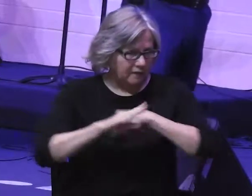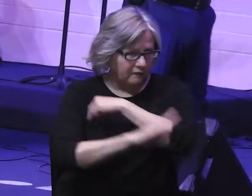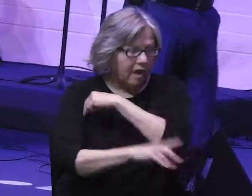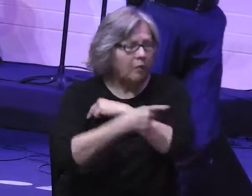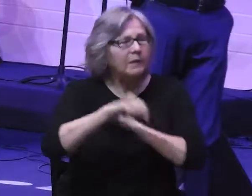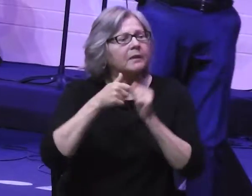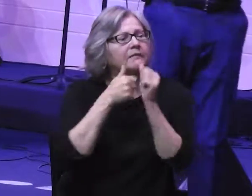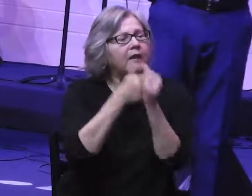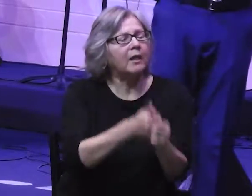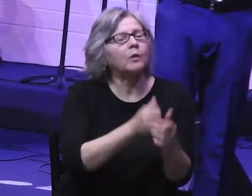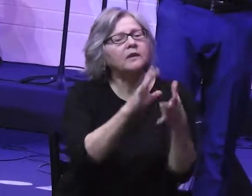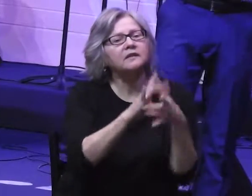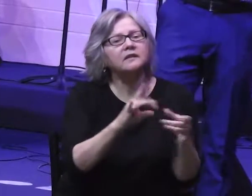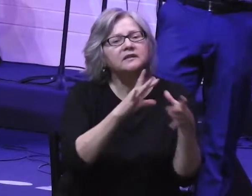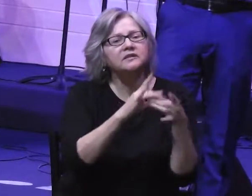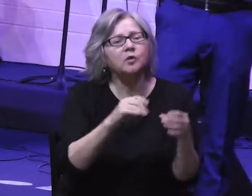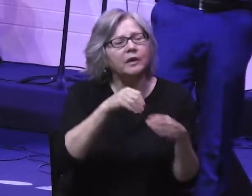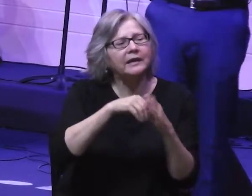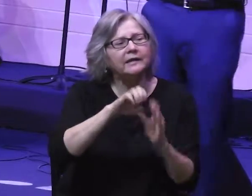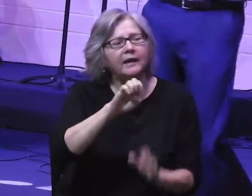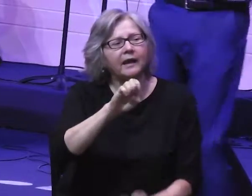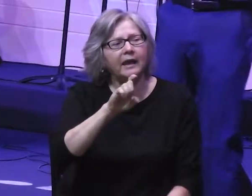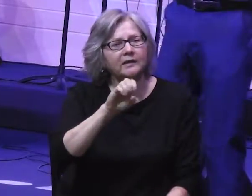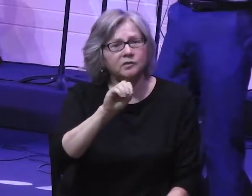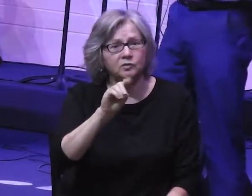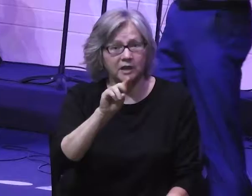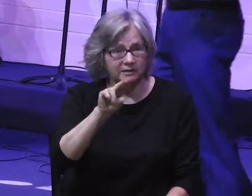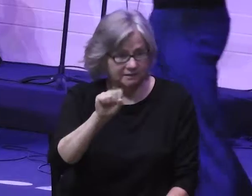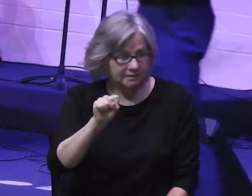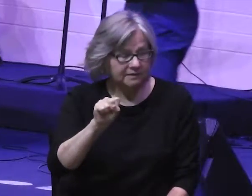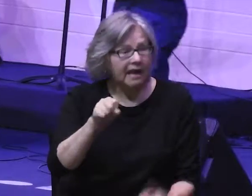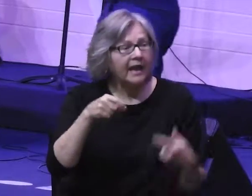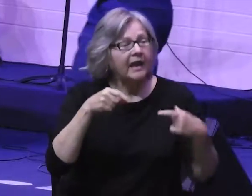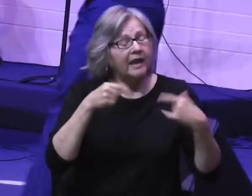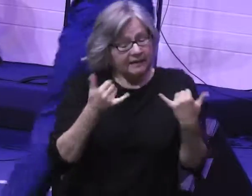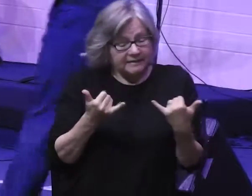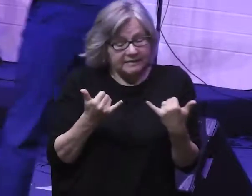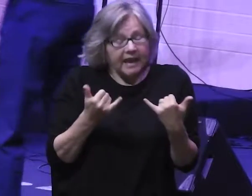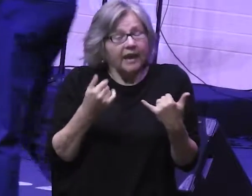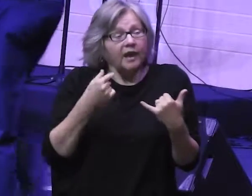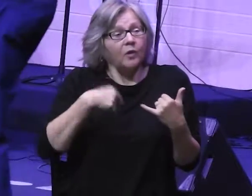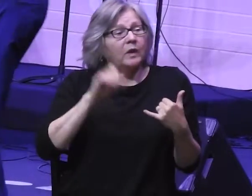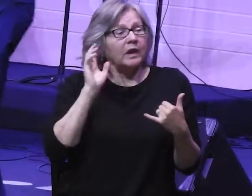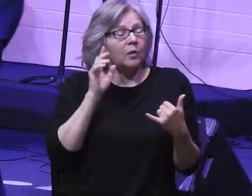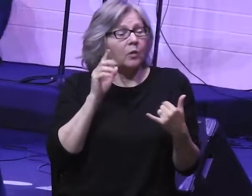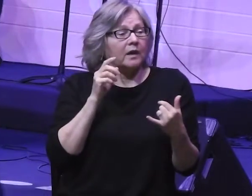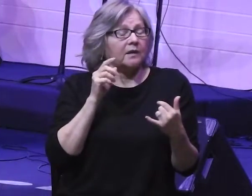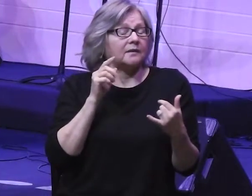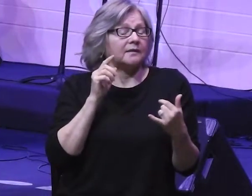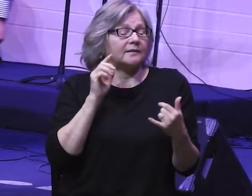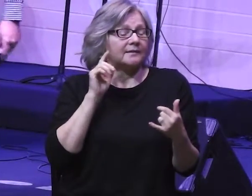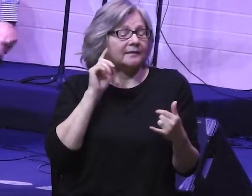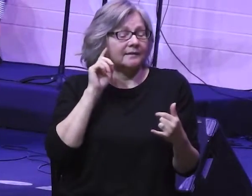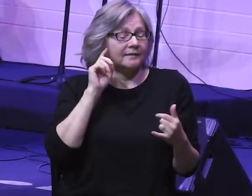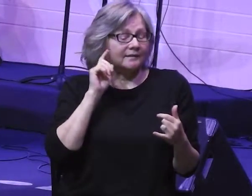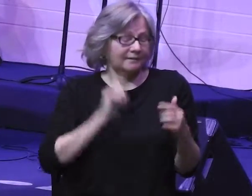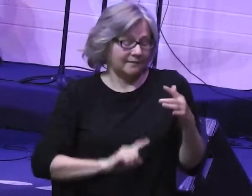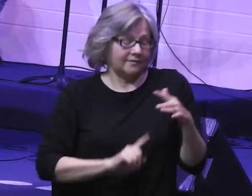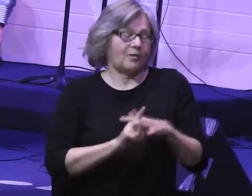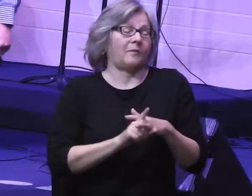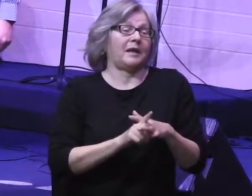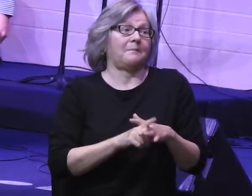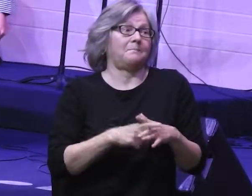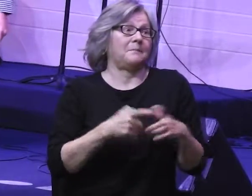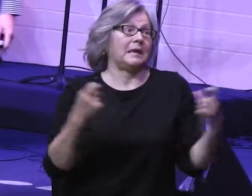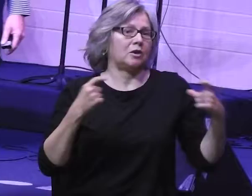tracking through this amazing story in the book of Exodus. And today, as we move along in the story, we're going to reach a major crisis